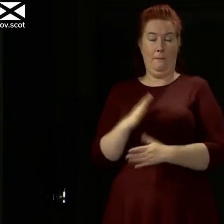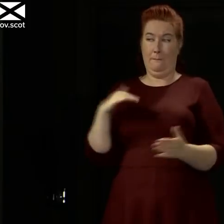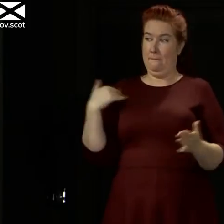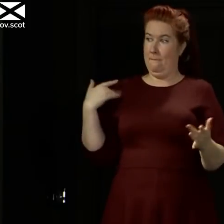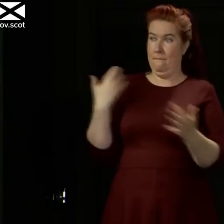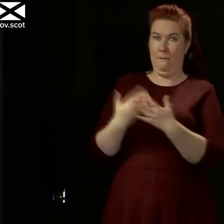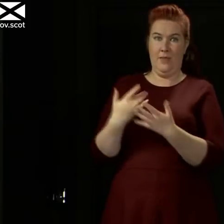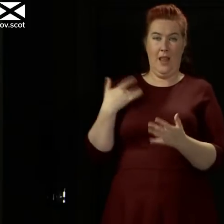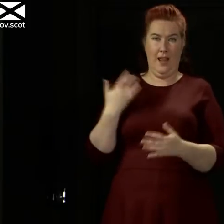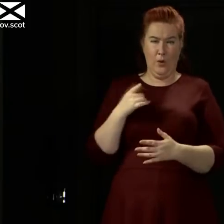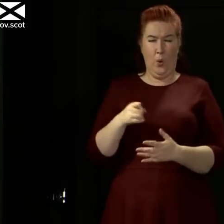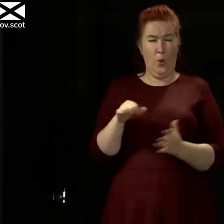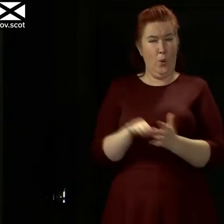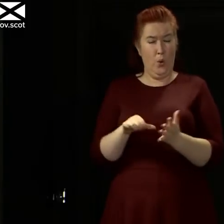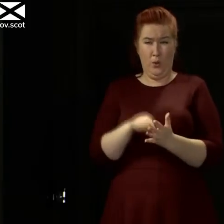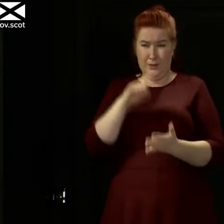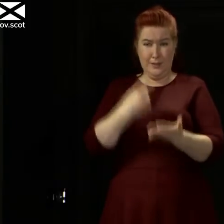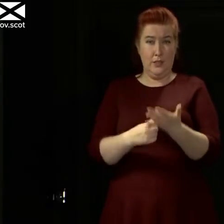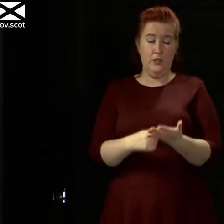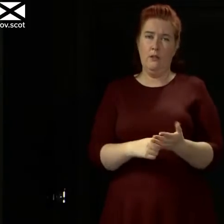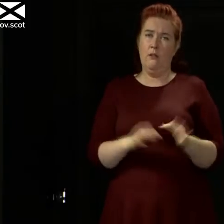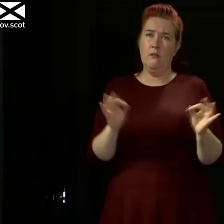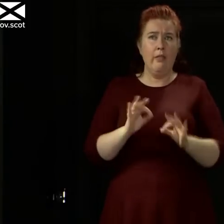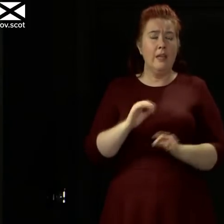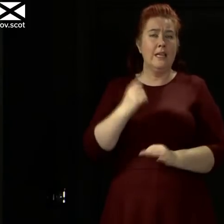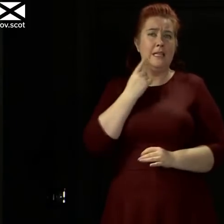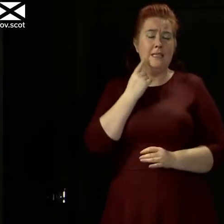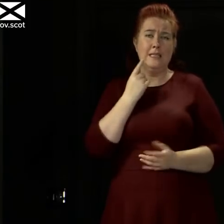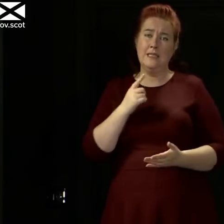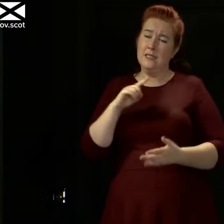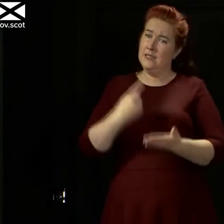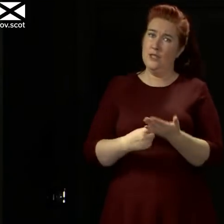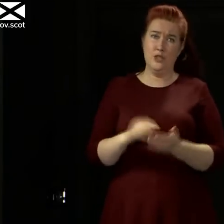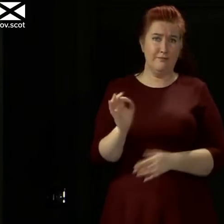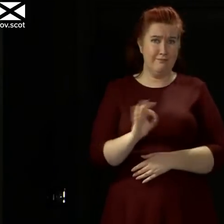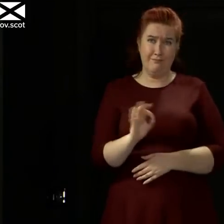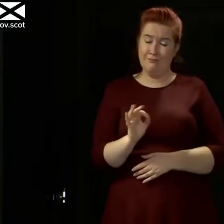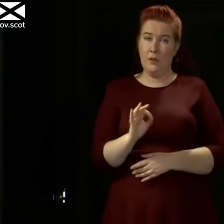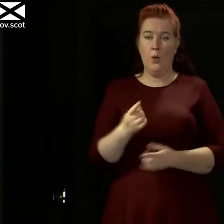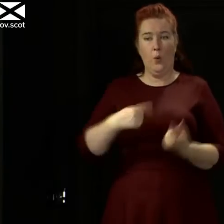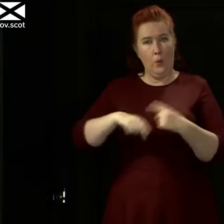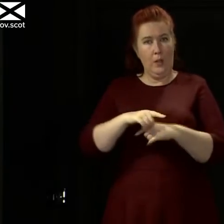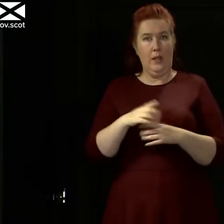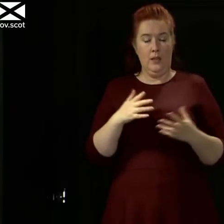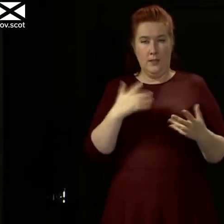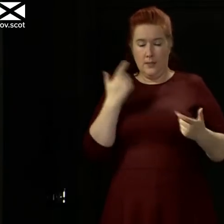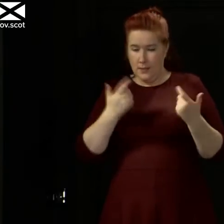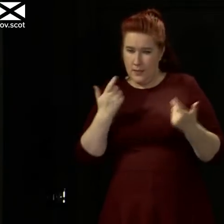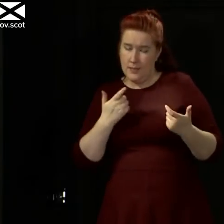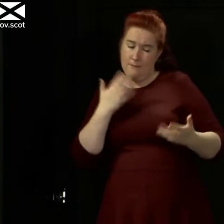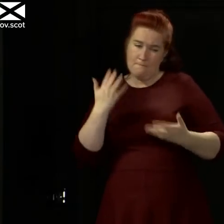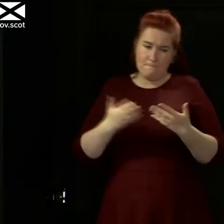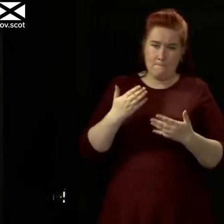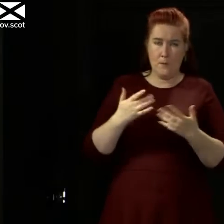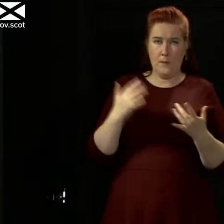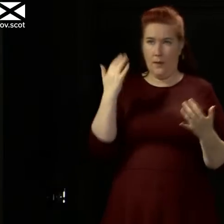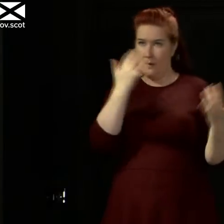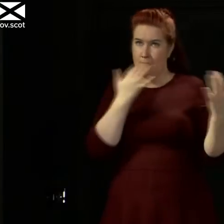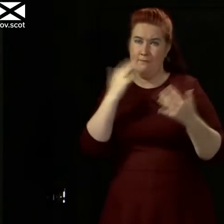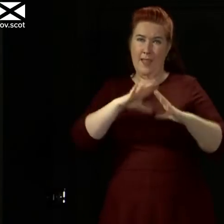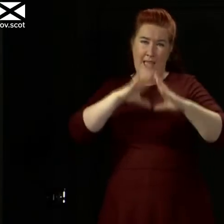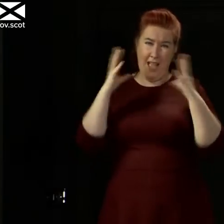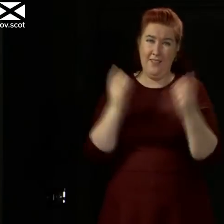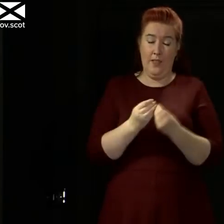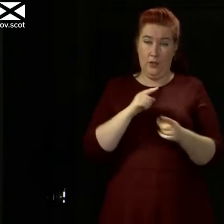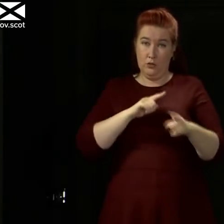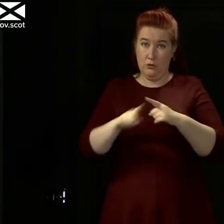our lifetimes. So none of it is taken lightly and all of these different factors are weighed up and we try to come to a balanced decision that is in the overall interest